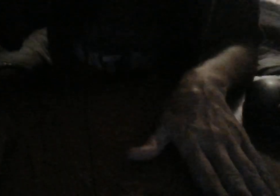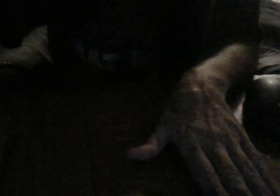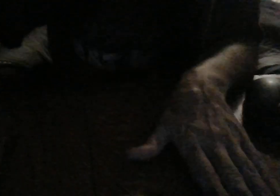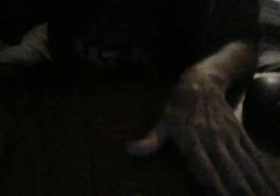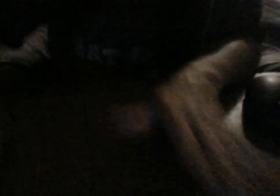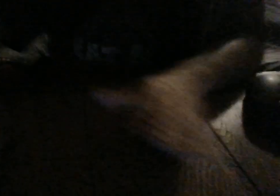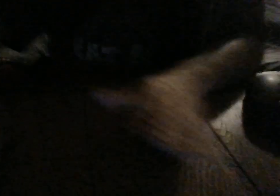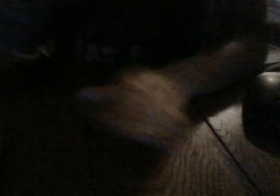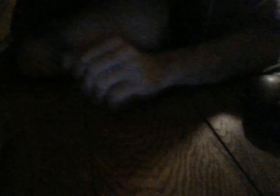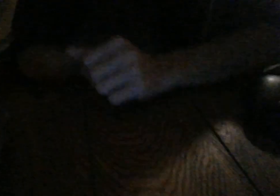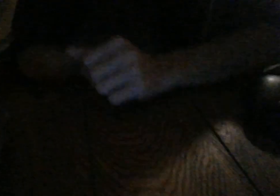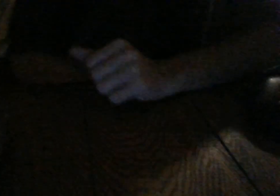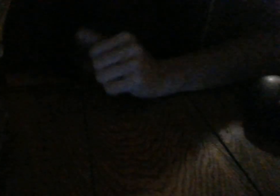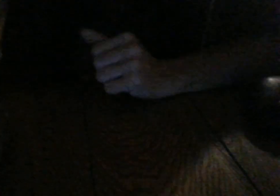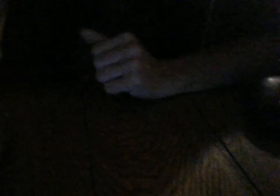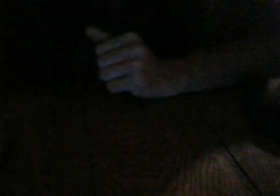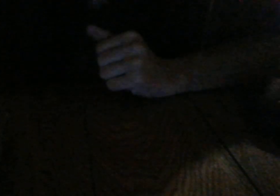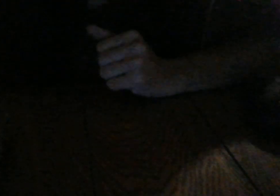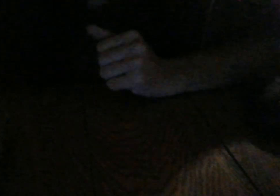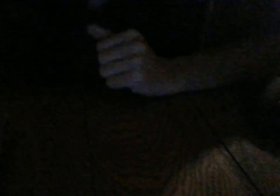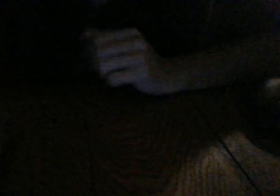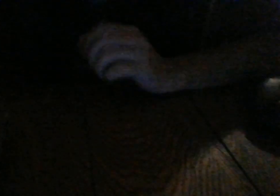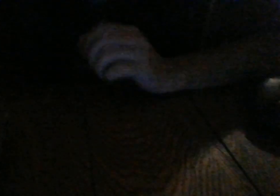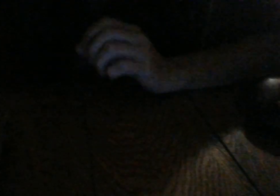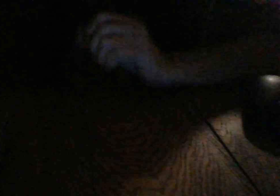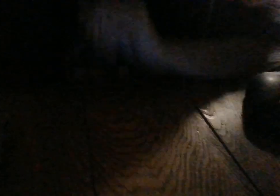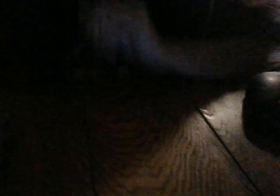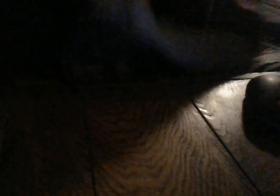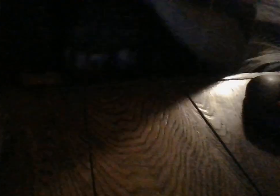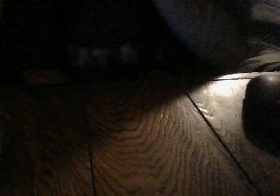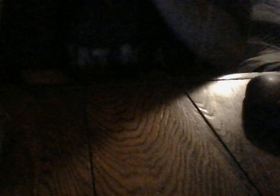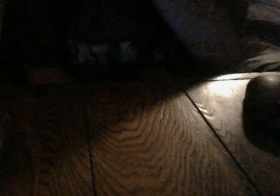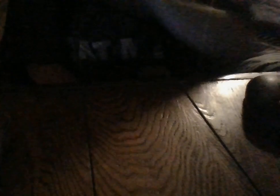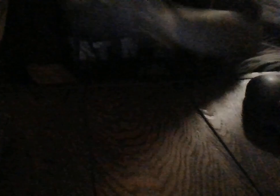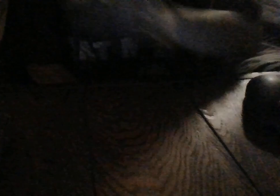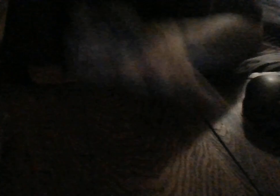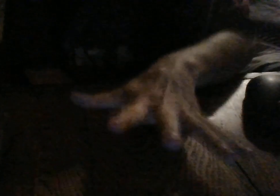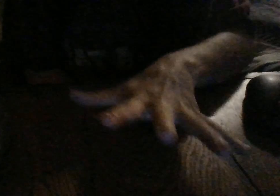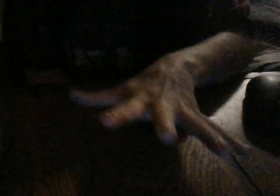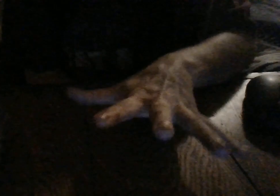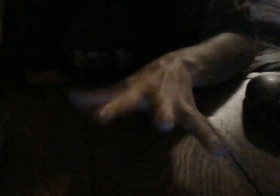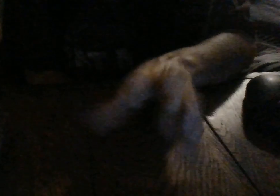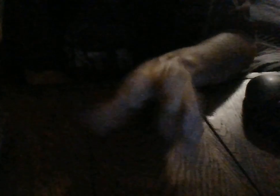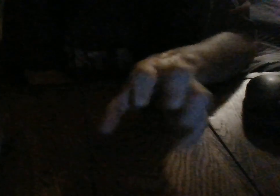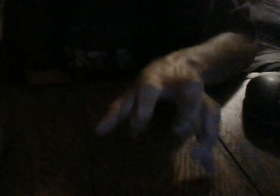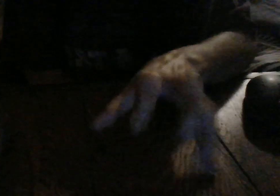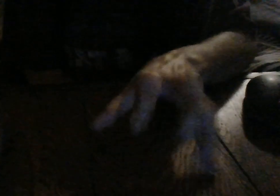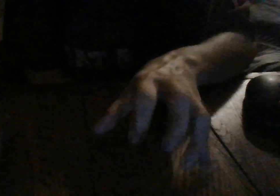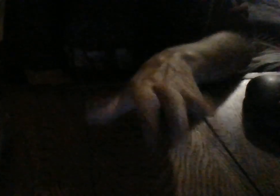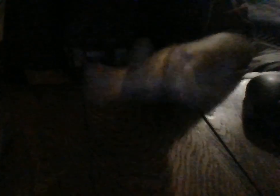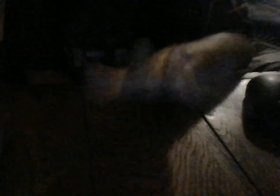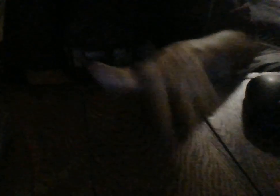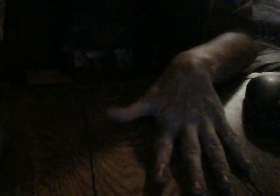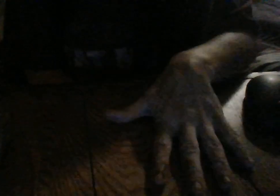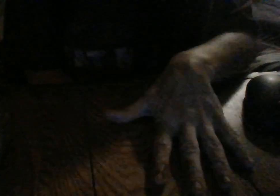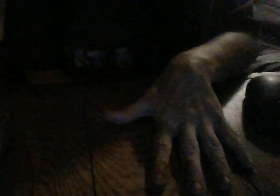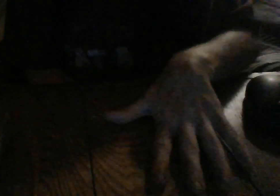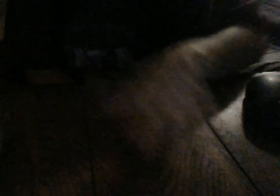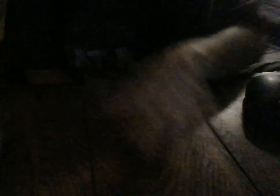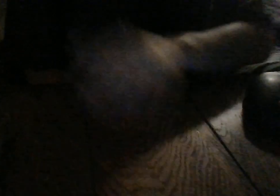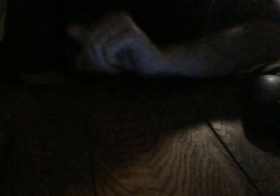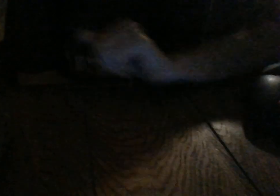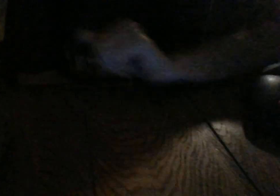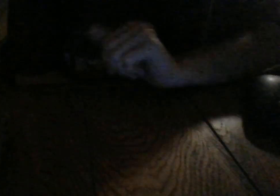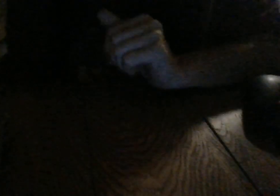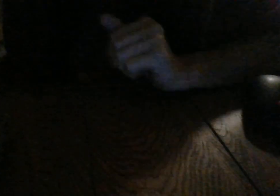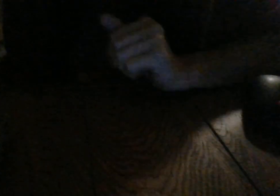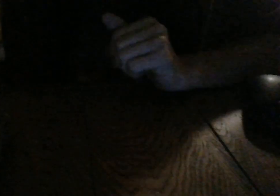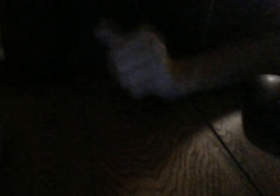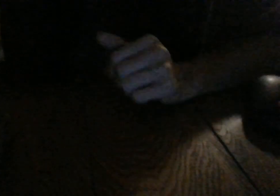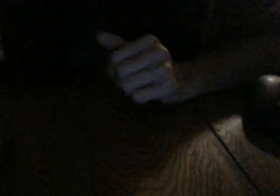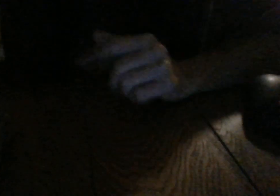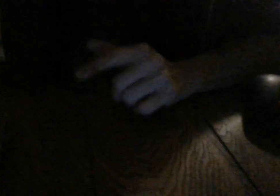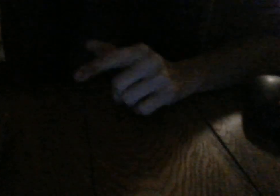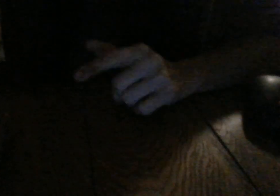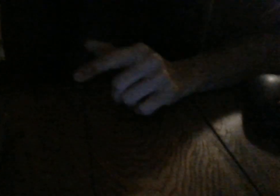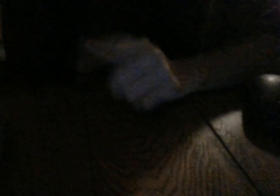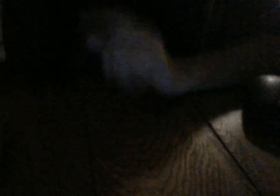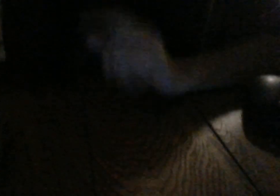and and oh my oh i heard this spell start happening fast fast fast so 801's energy and then i heard